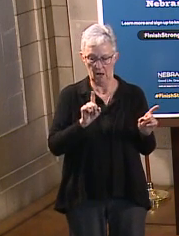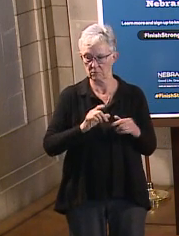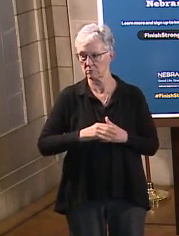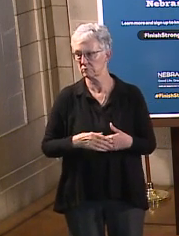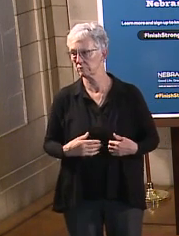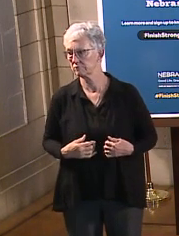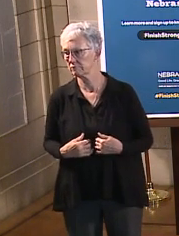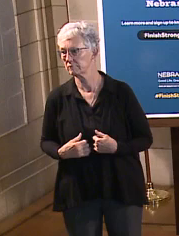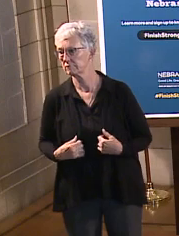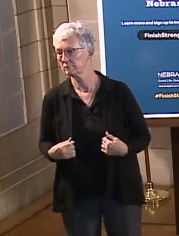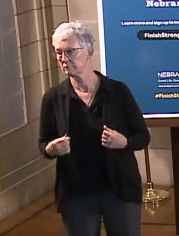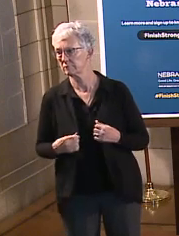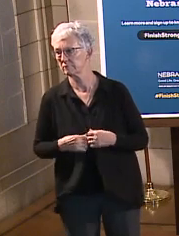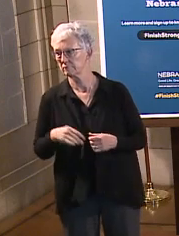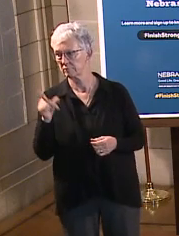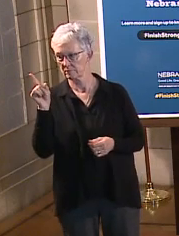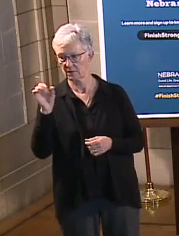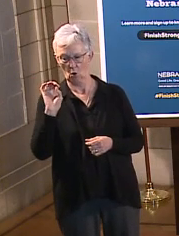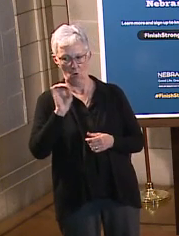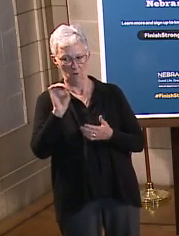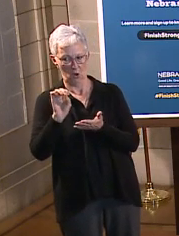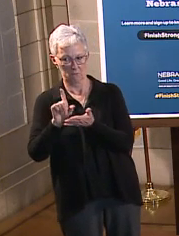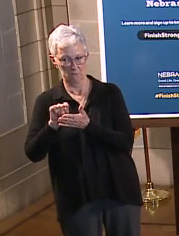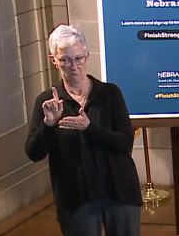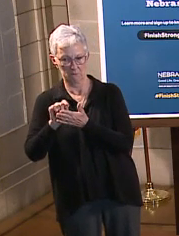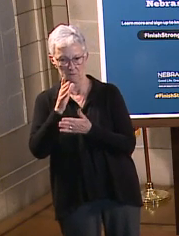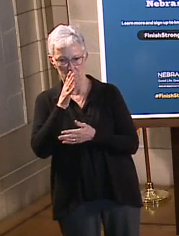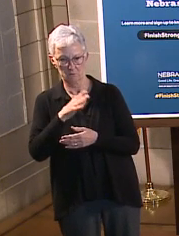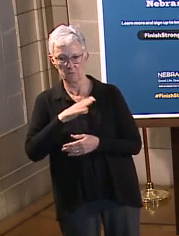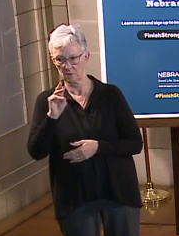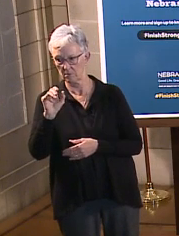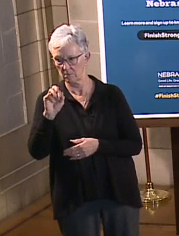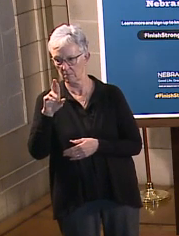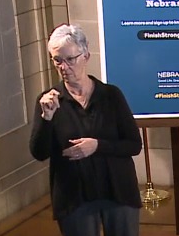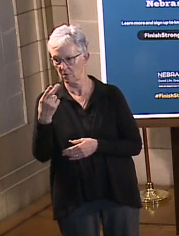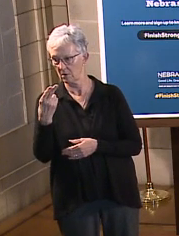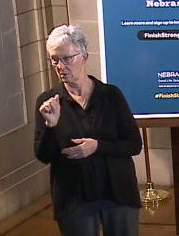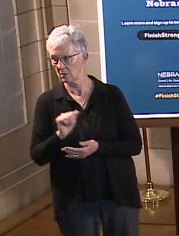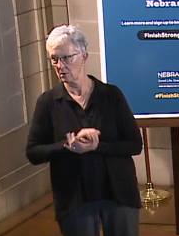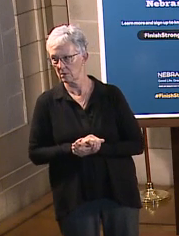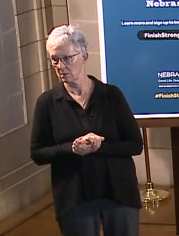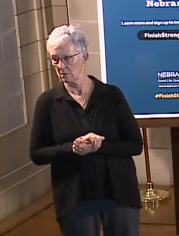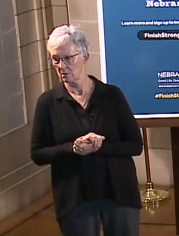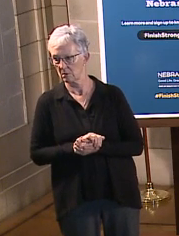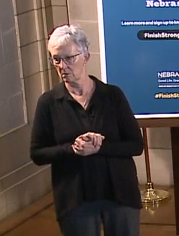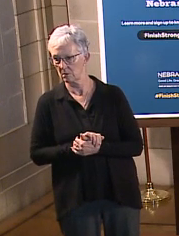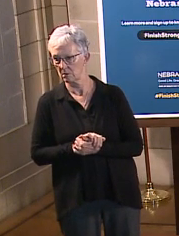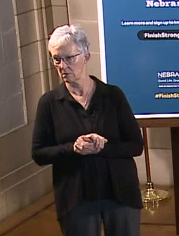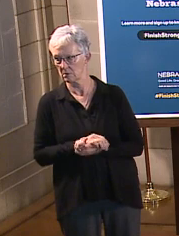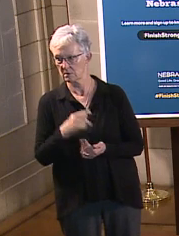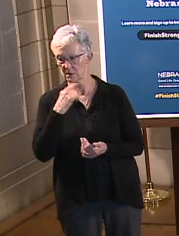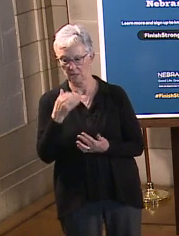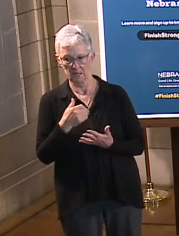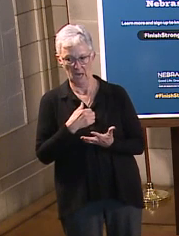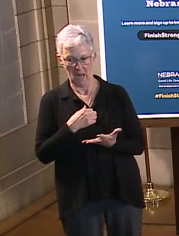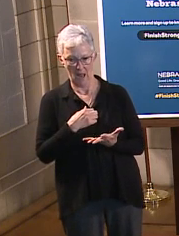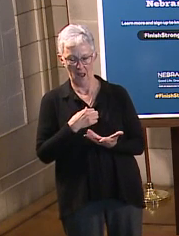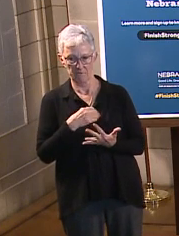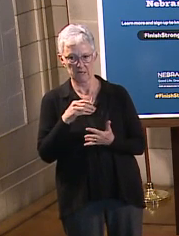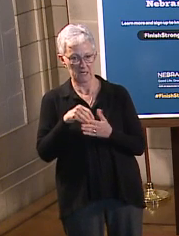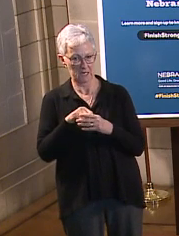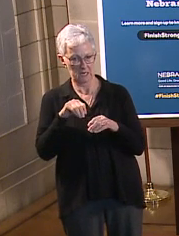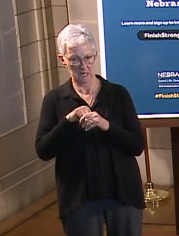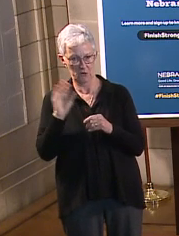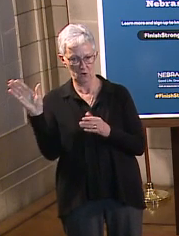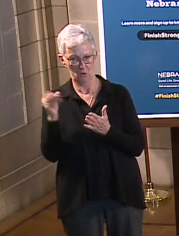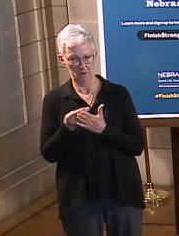says the legislation budget package includes nearly $15 million for planning a new prison. Lawmakers have said that does